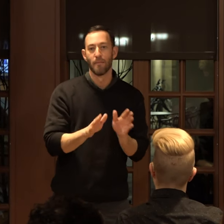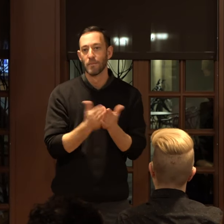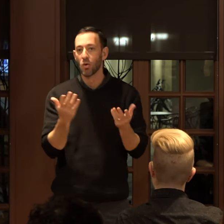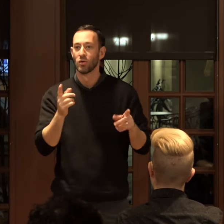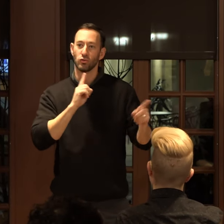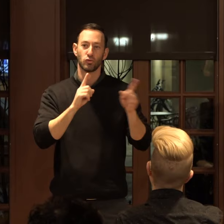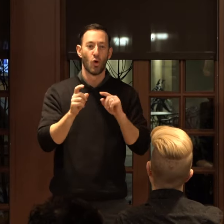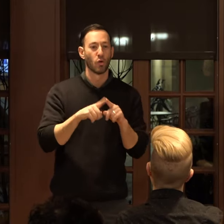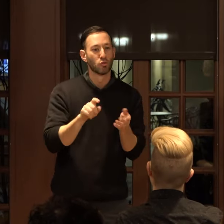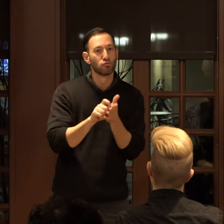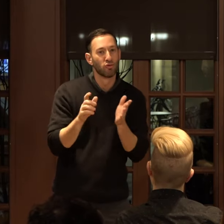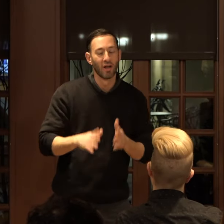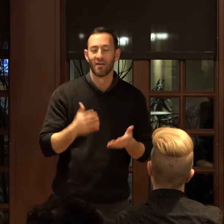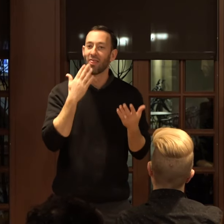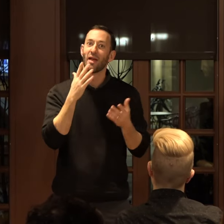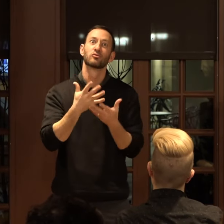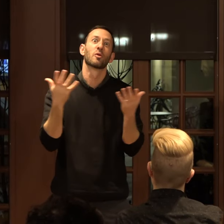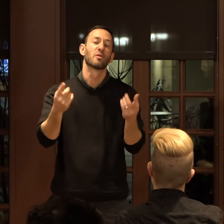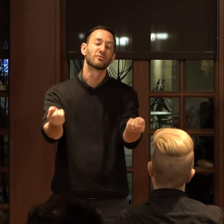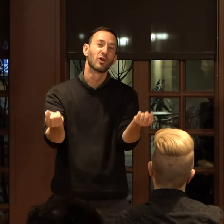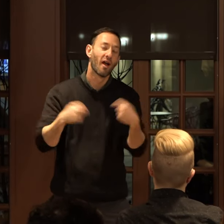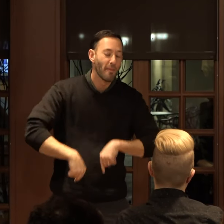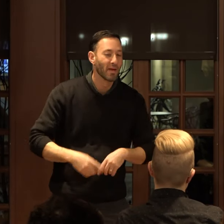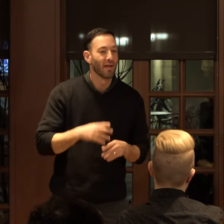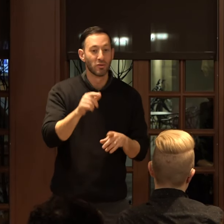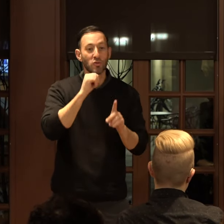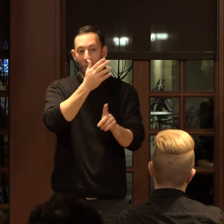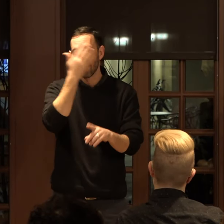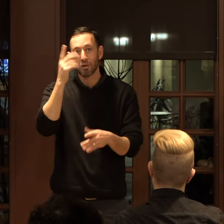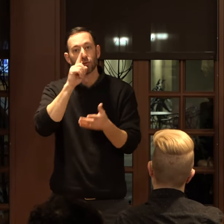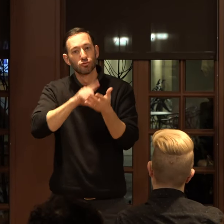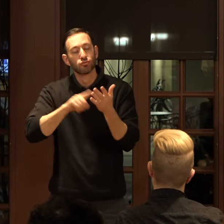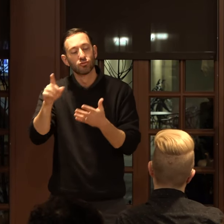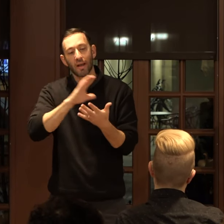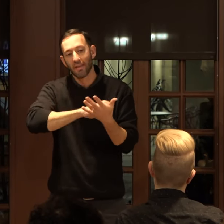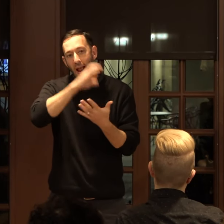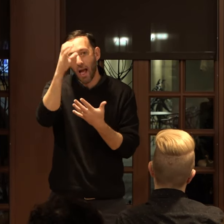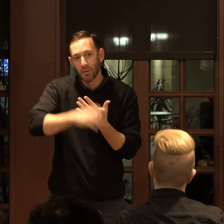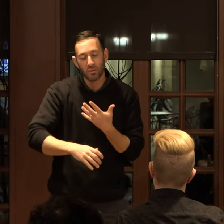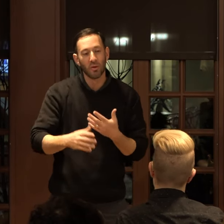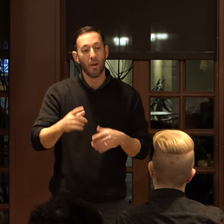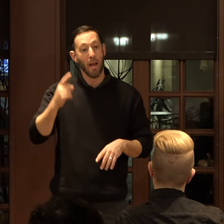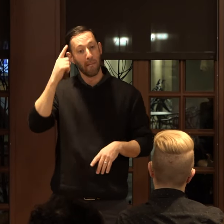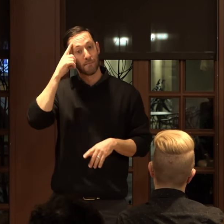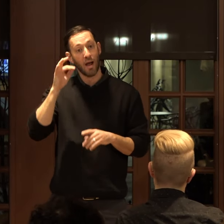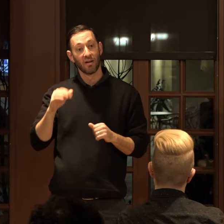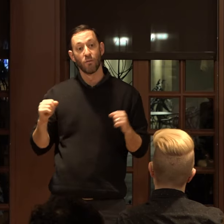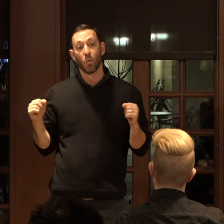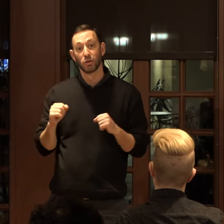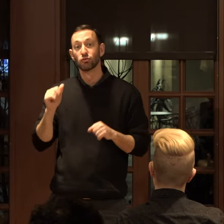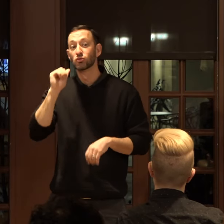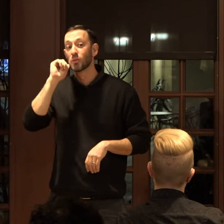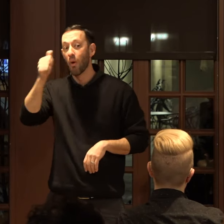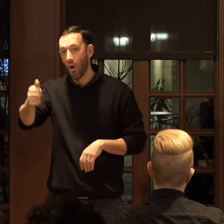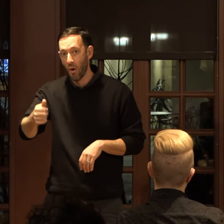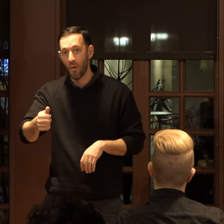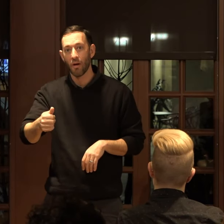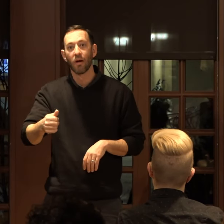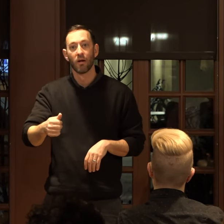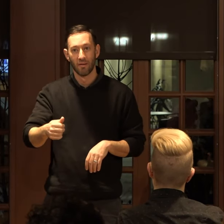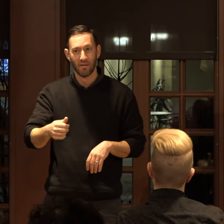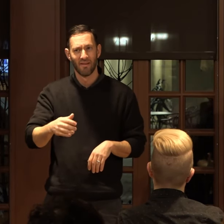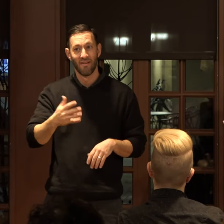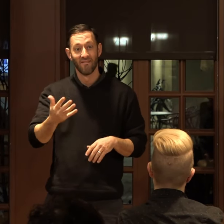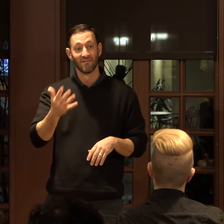writers. Thank you so much for coming and don't forget to check the calendar. Mind of Winter is tomorrow. Five up on